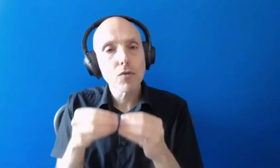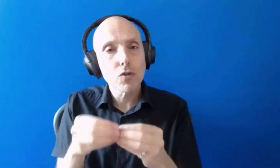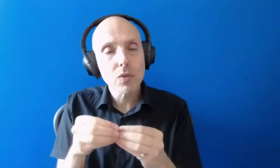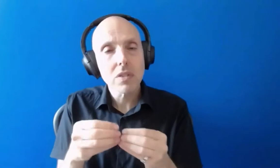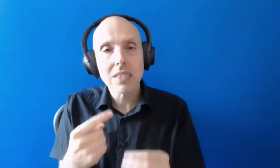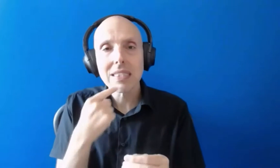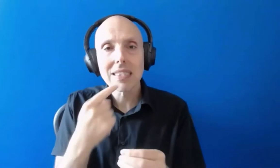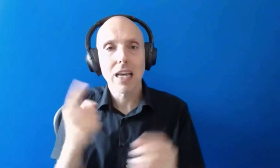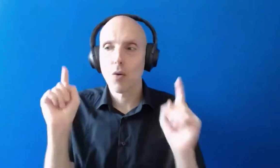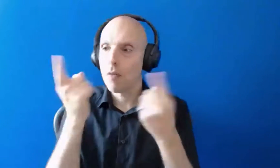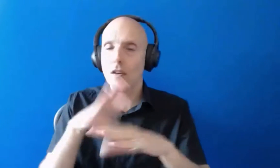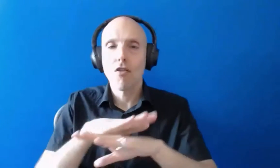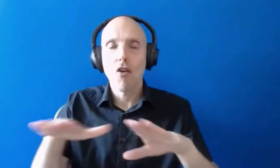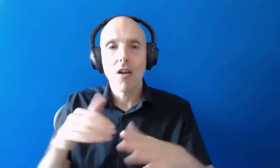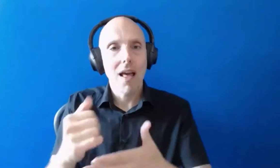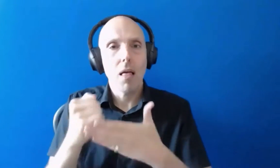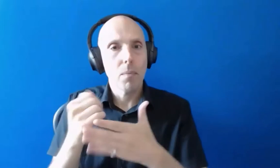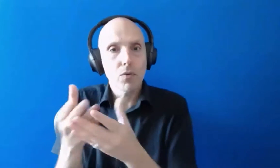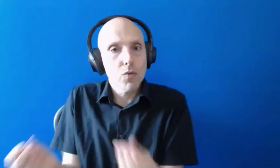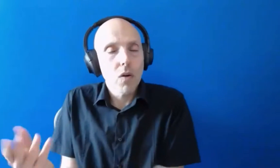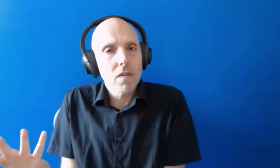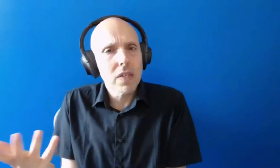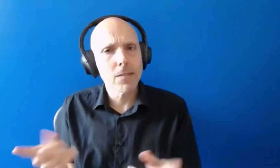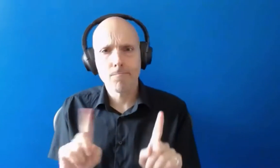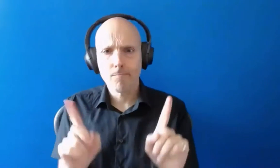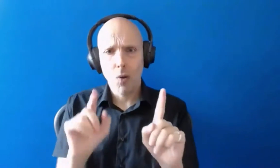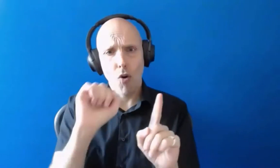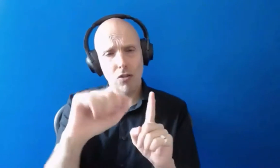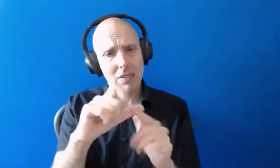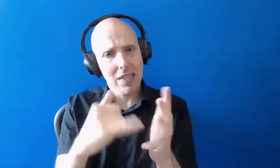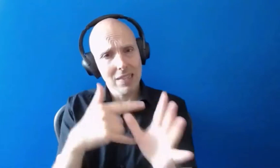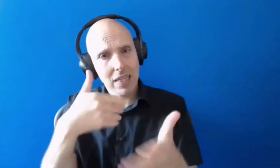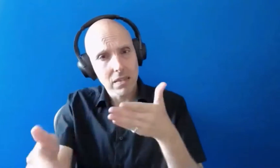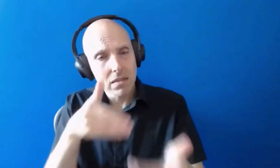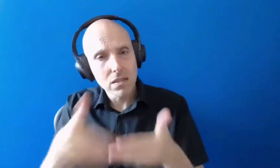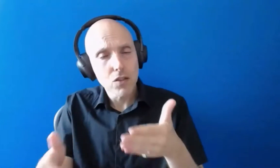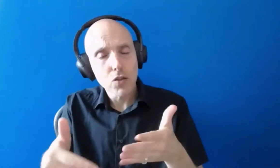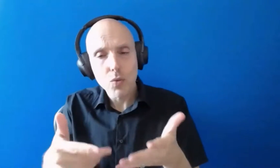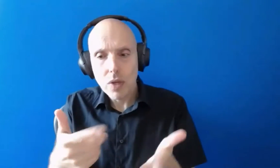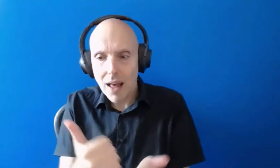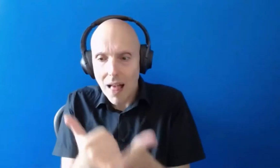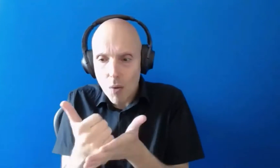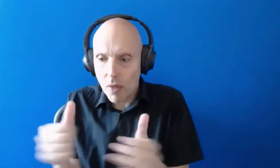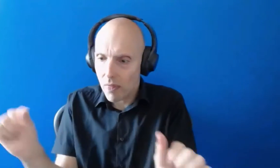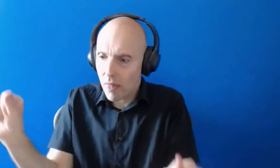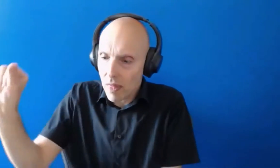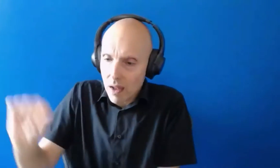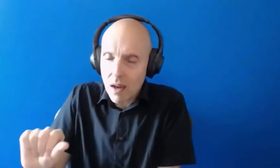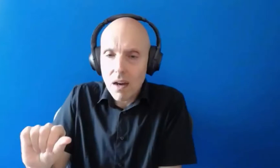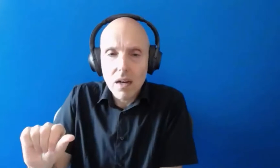is not helpful in solving this problem what has been done to address this funding short haul that's from francis